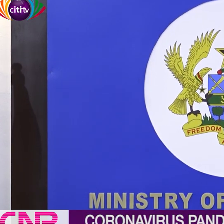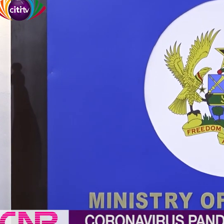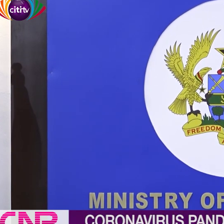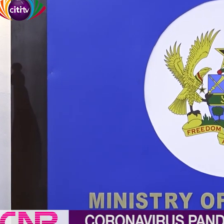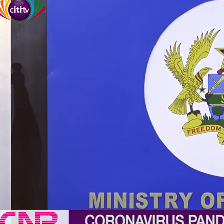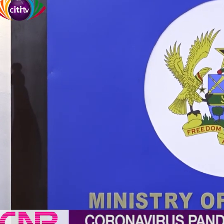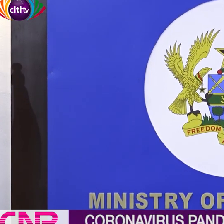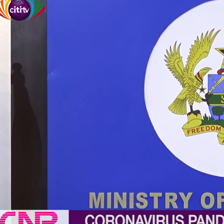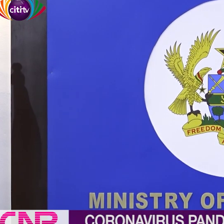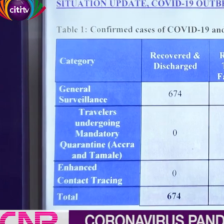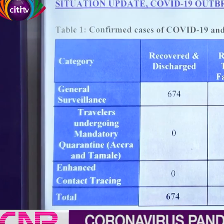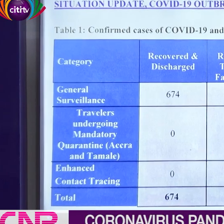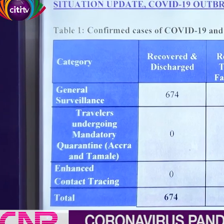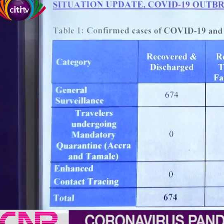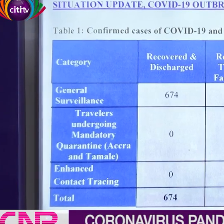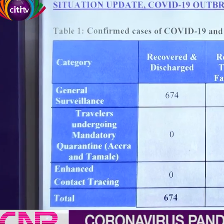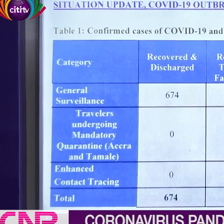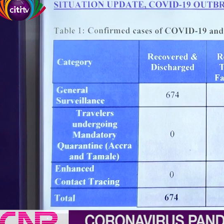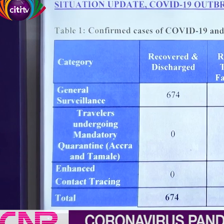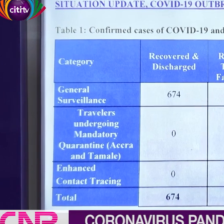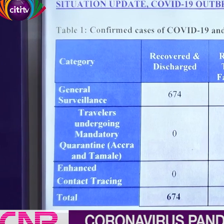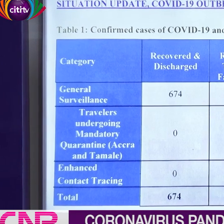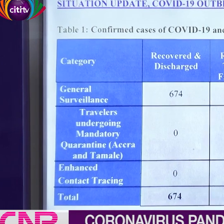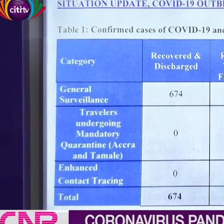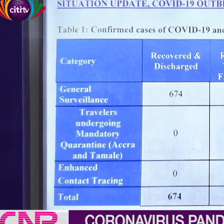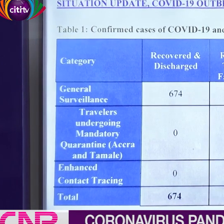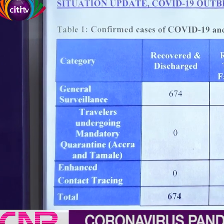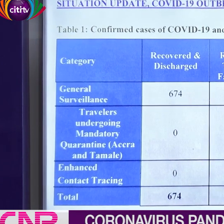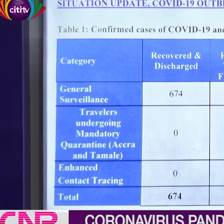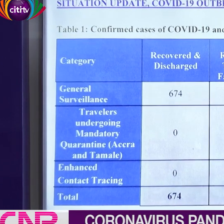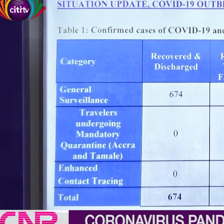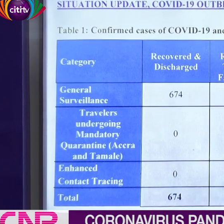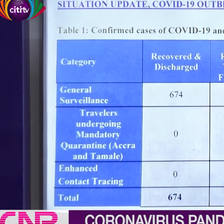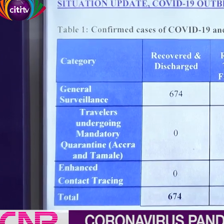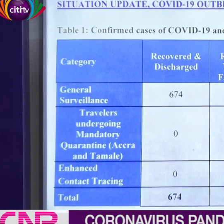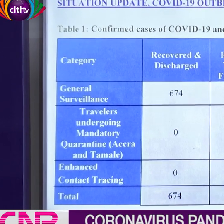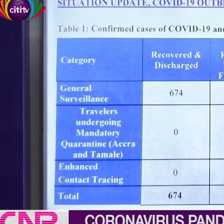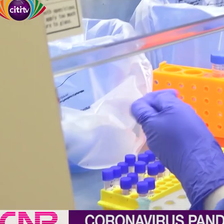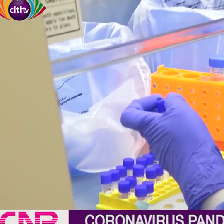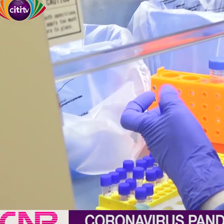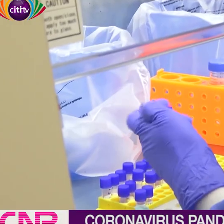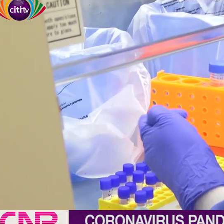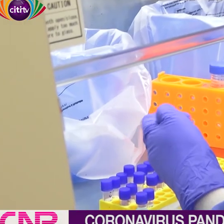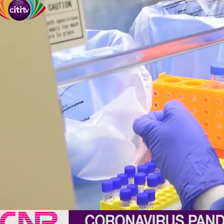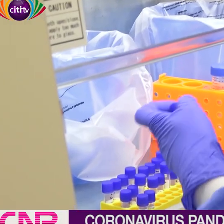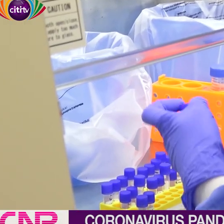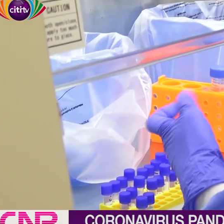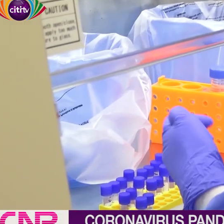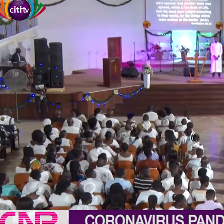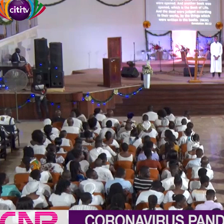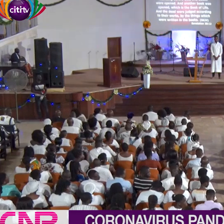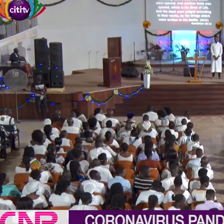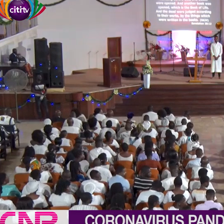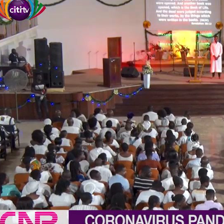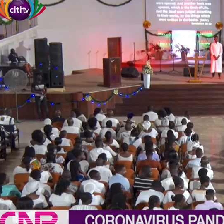Thursday's press briefing concentrated on Ghana's case count and management, COVID-19 preventive measures and clarity on the